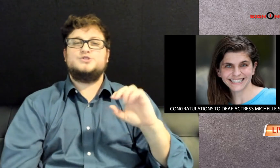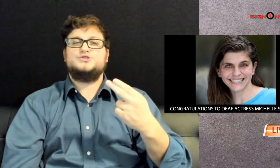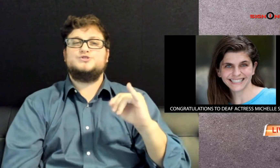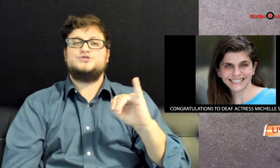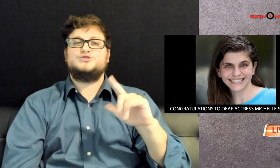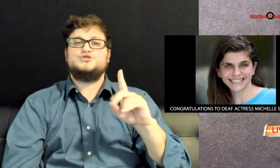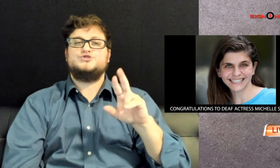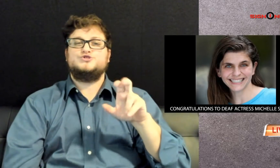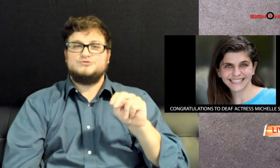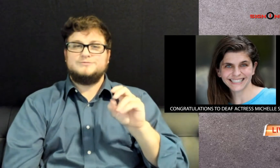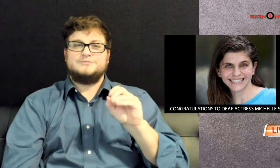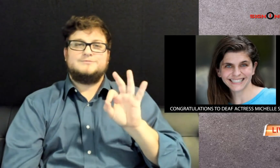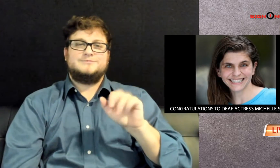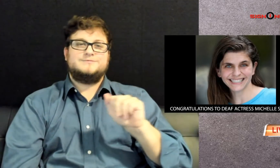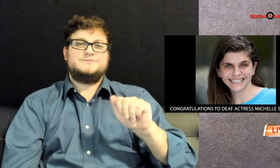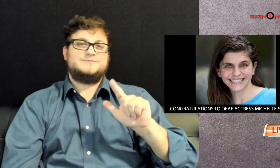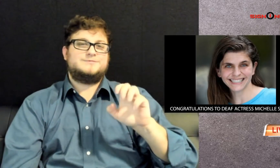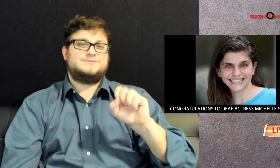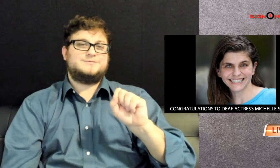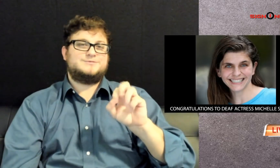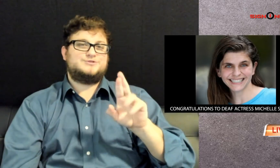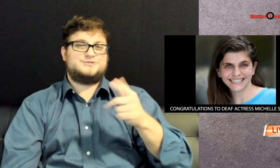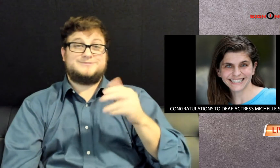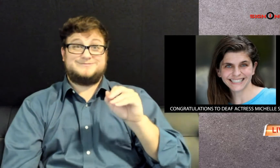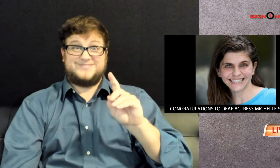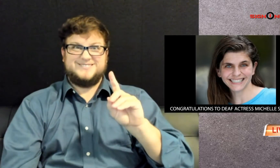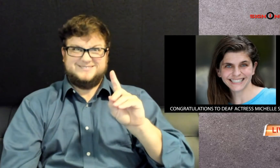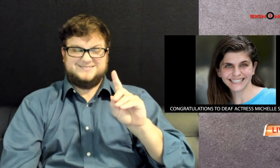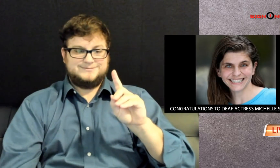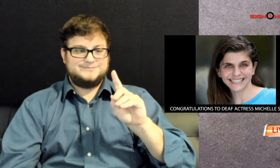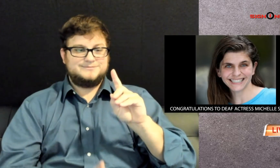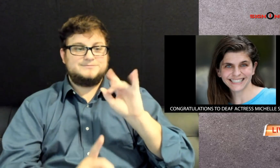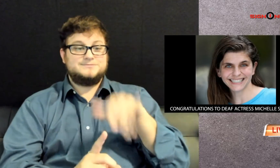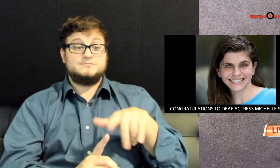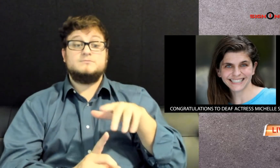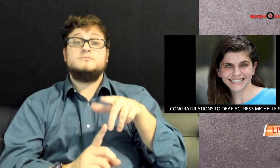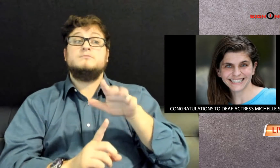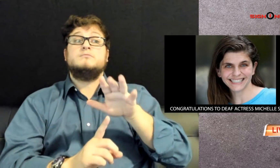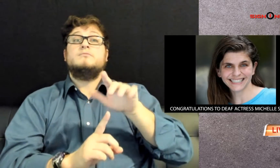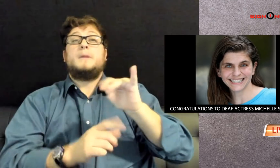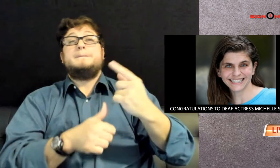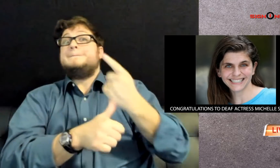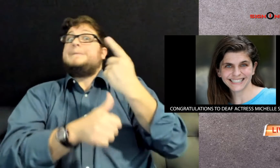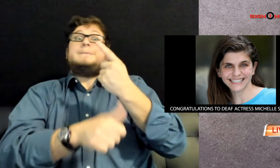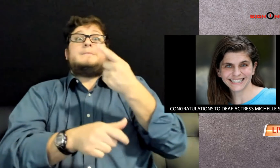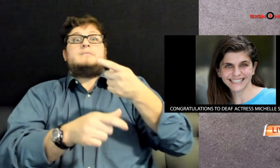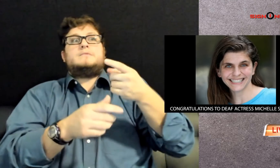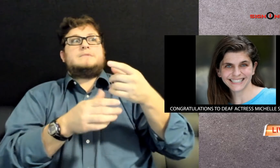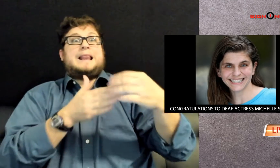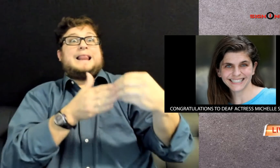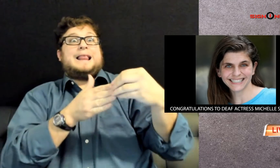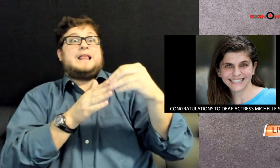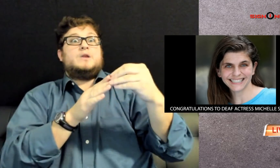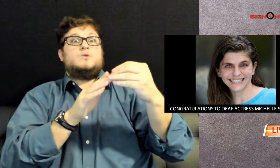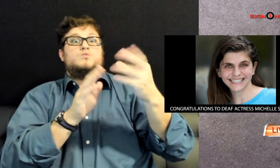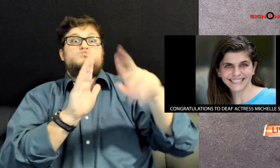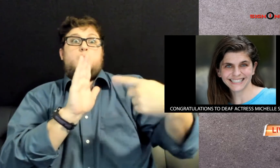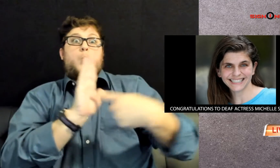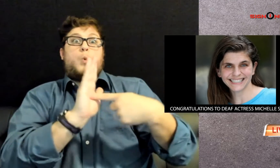lead role, Sarah Norman, in the critically acclaimed stage play, Children of a